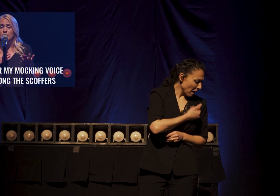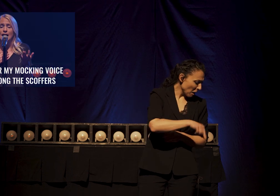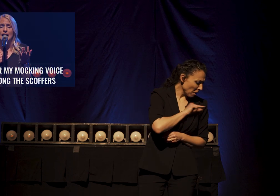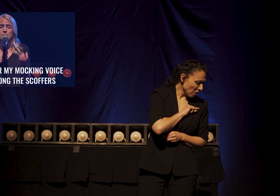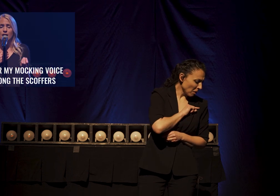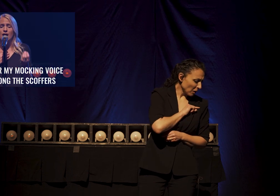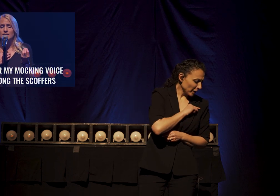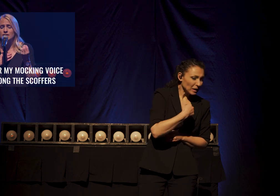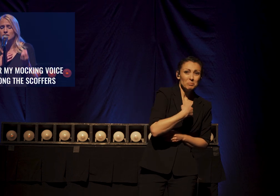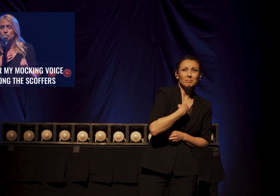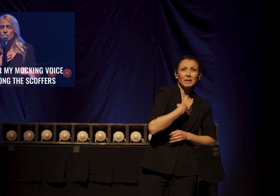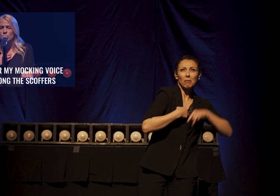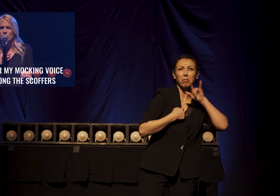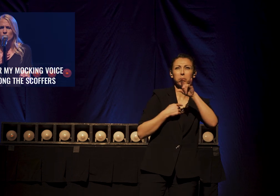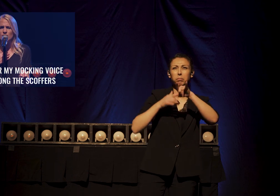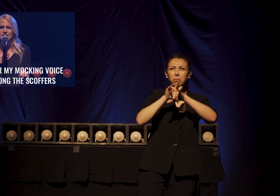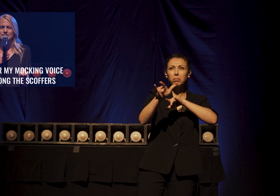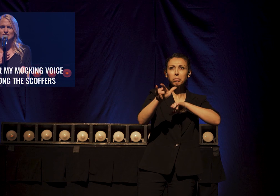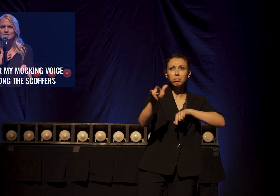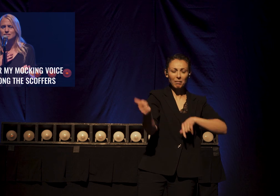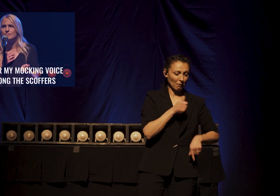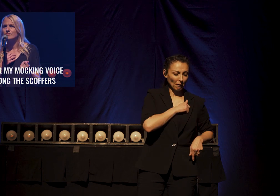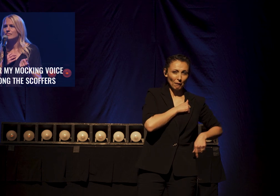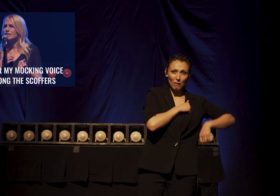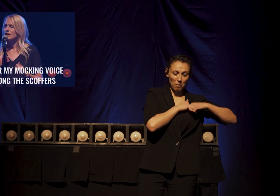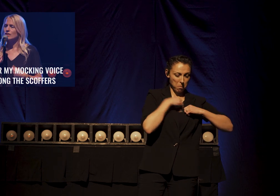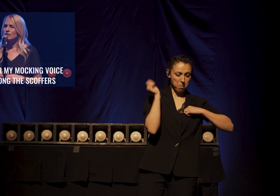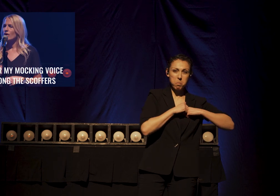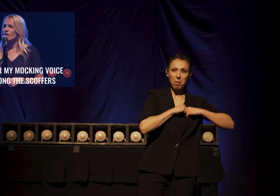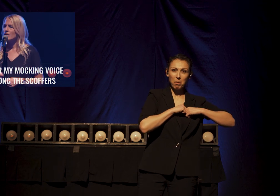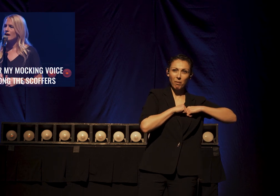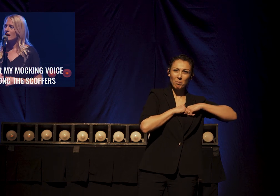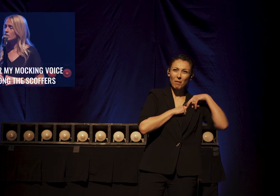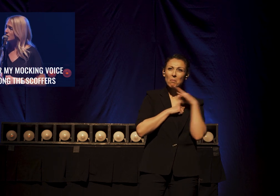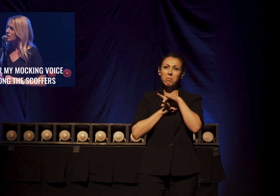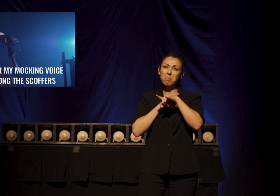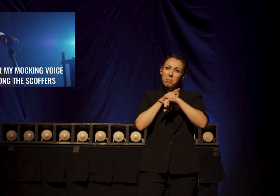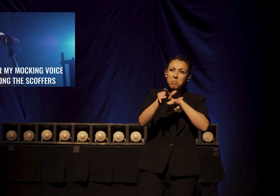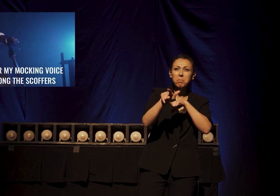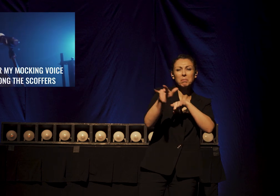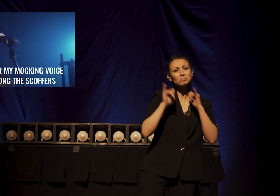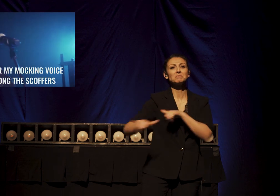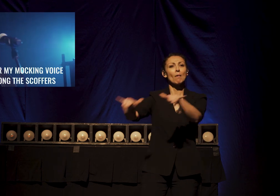my mocking voice. Call out among the